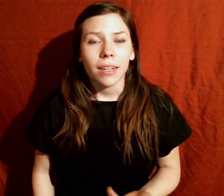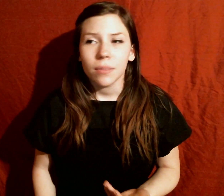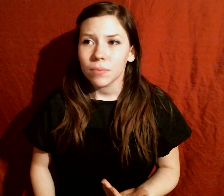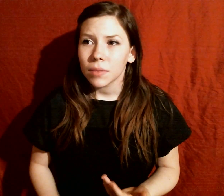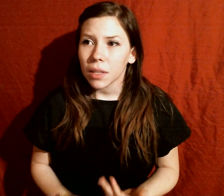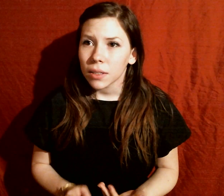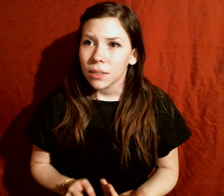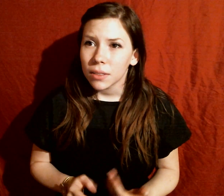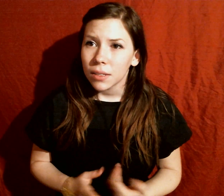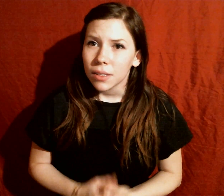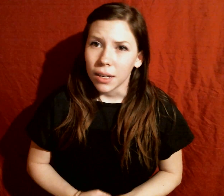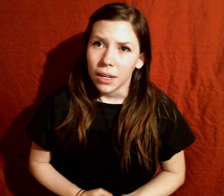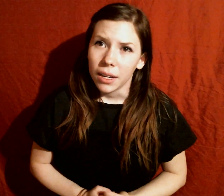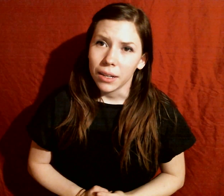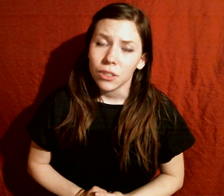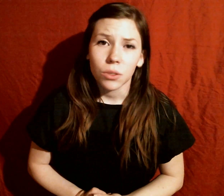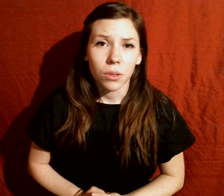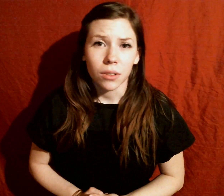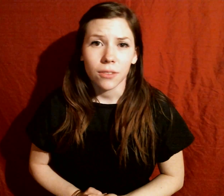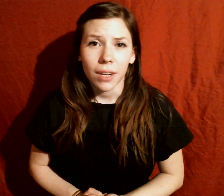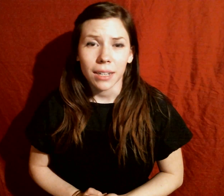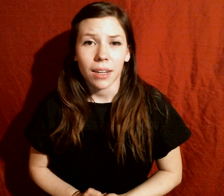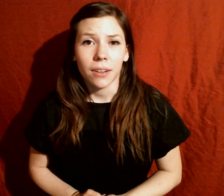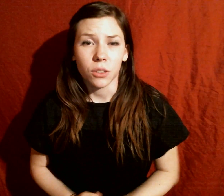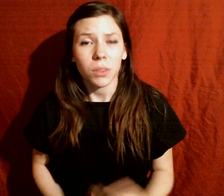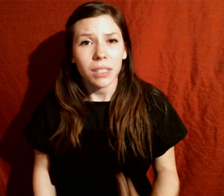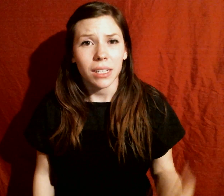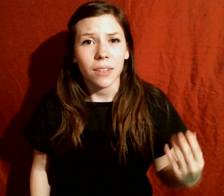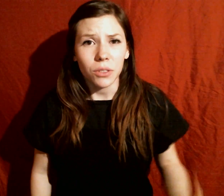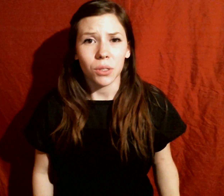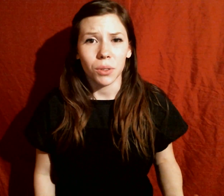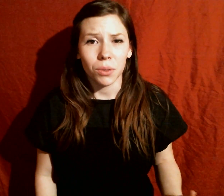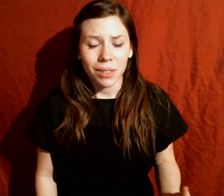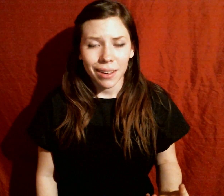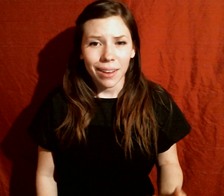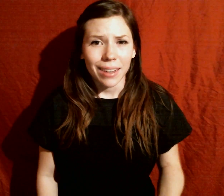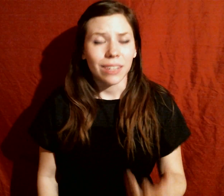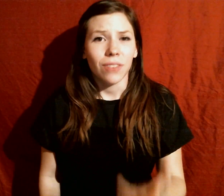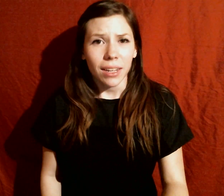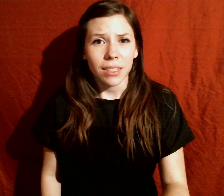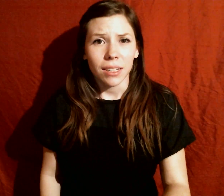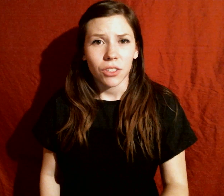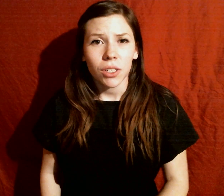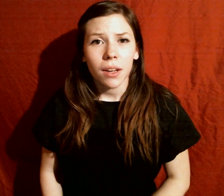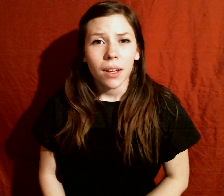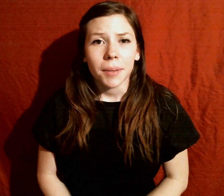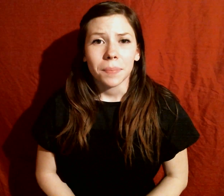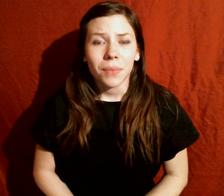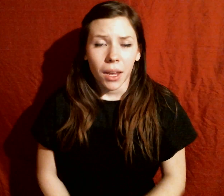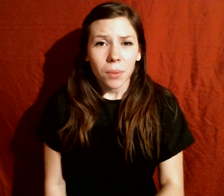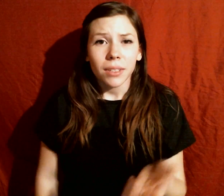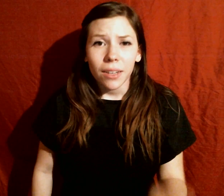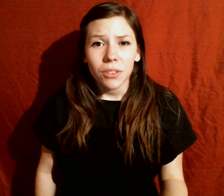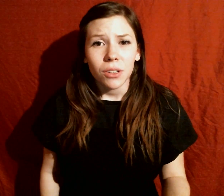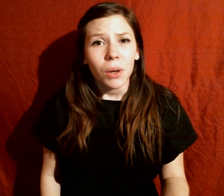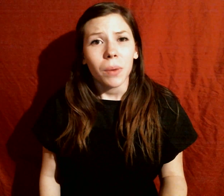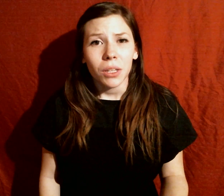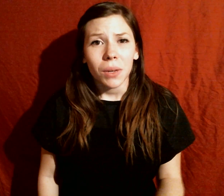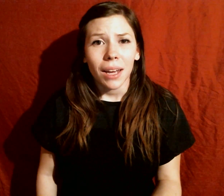studying historical fighting styles really gives you an advantage. I would love to know what you guys